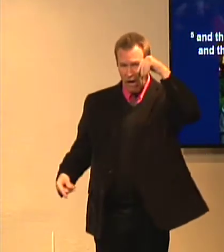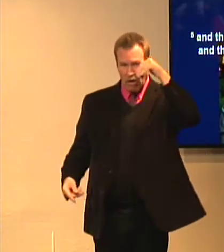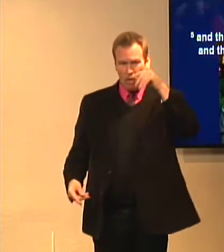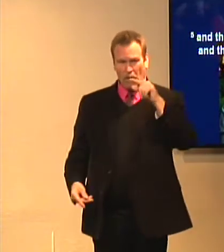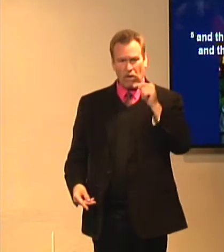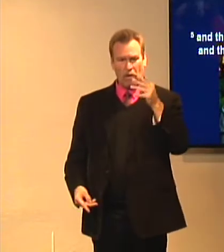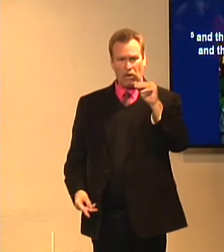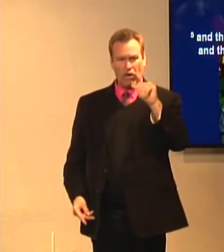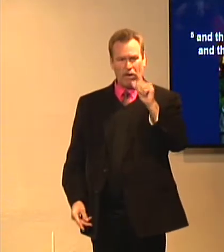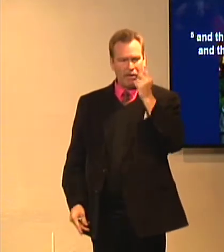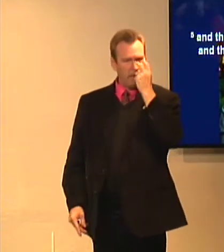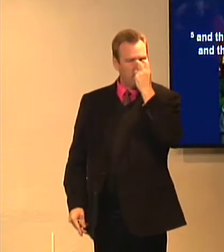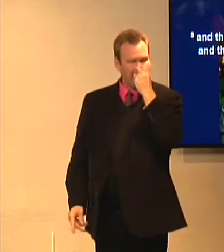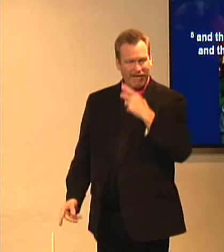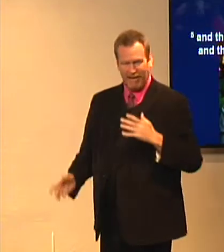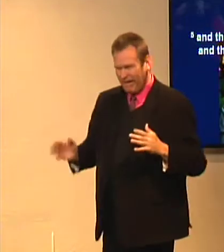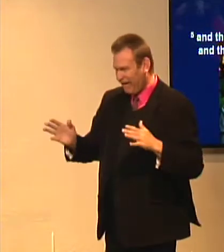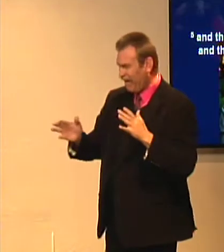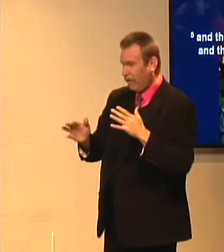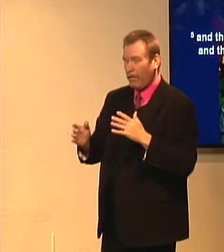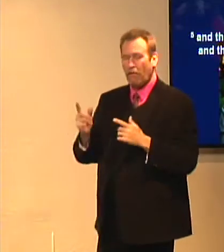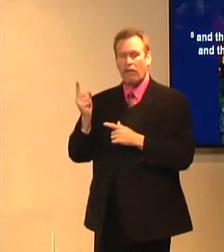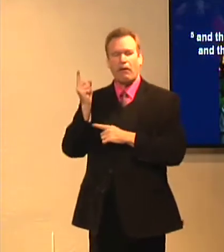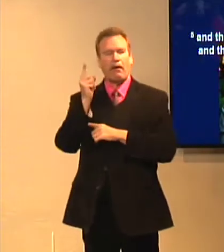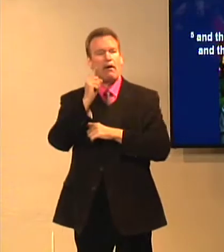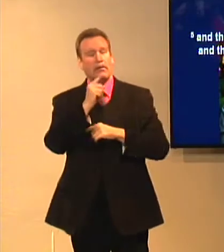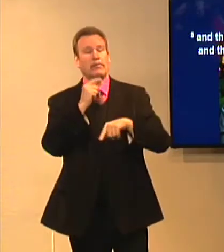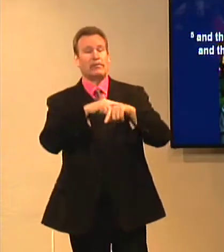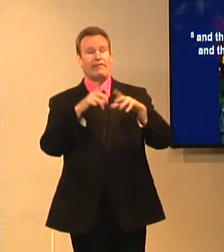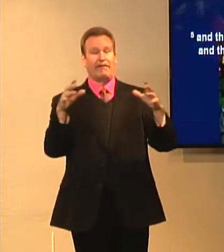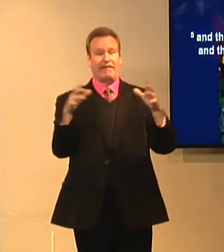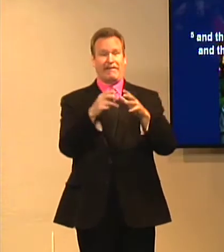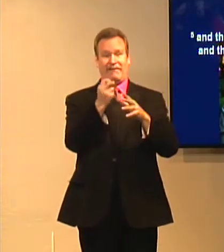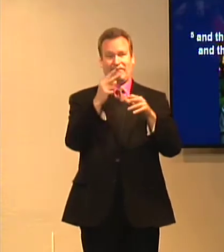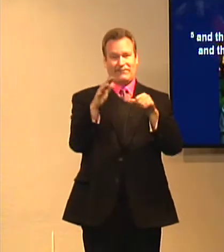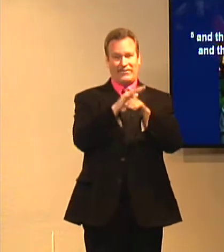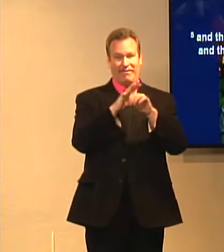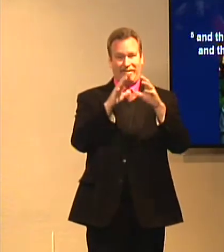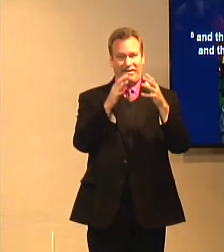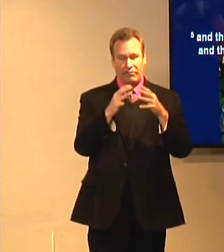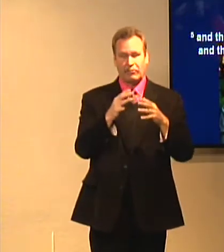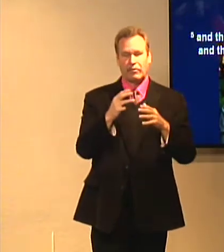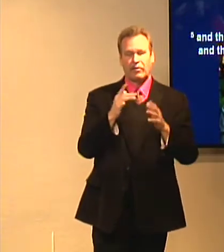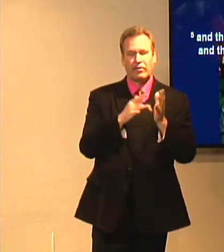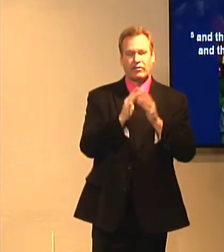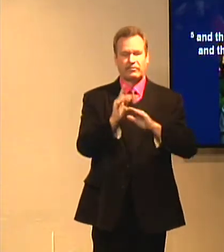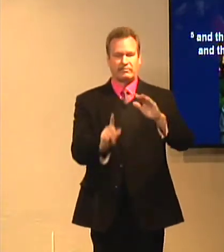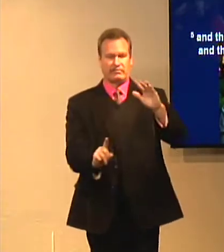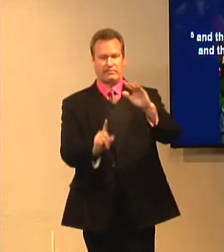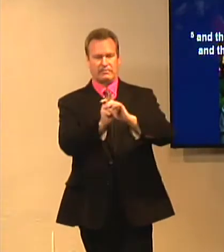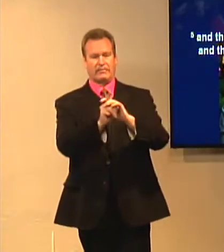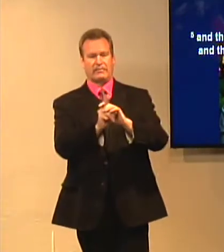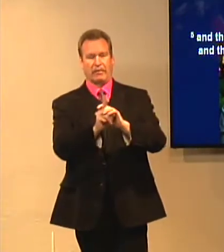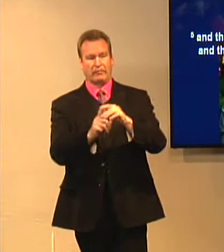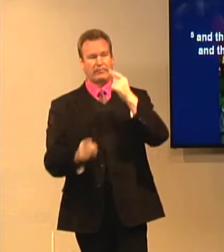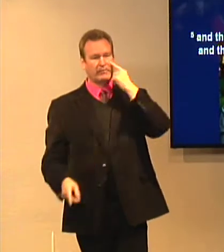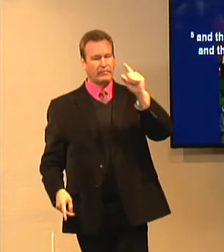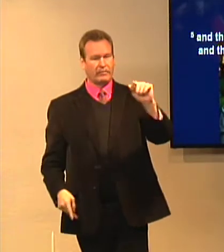They were just told, no matter what people told him, he didn't believe it until that day when they were gathered, the twelve were all there and Jesus appeared.